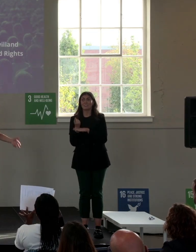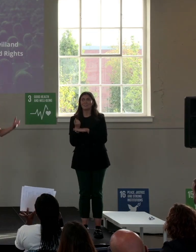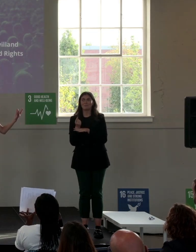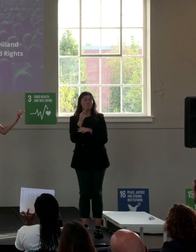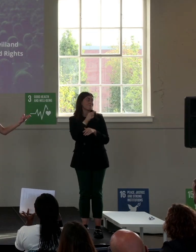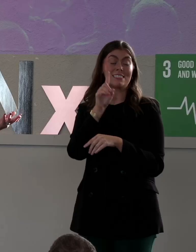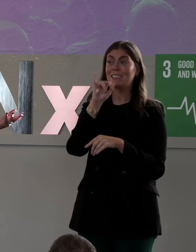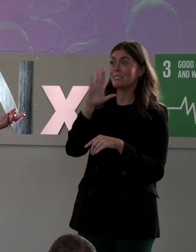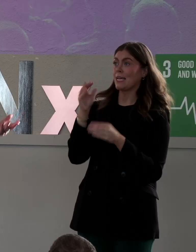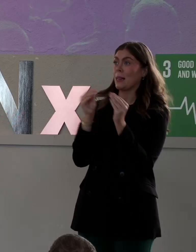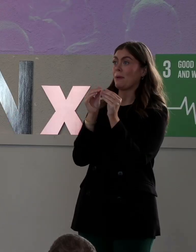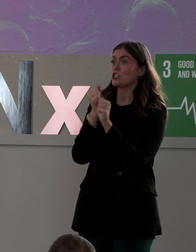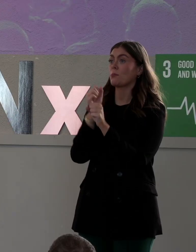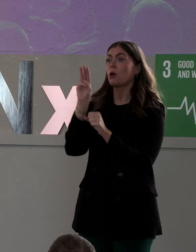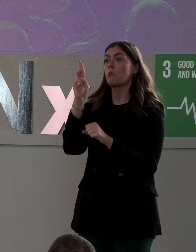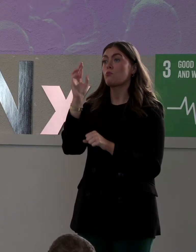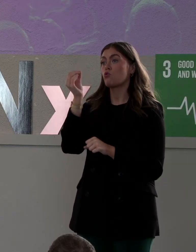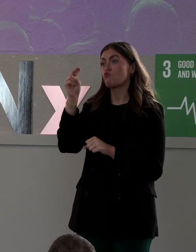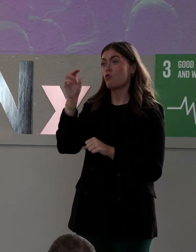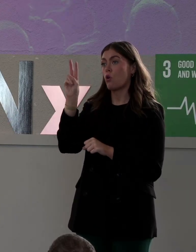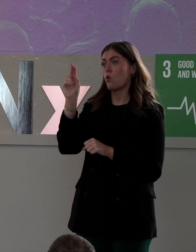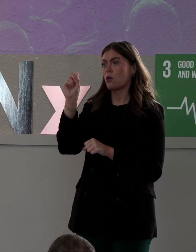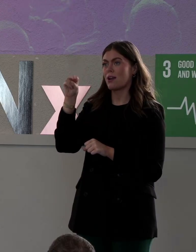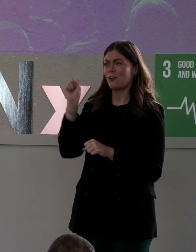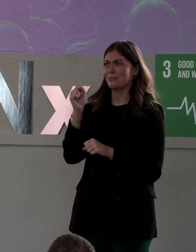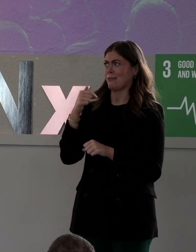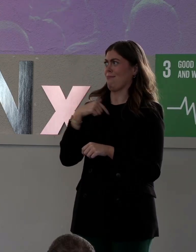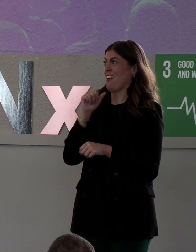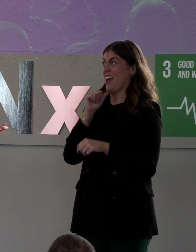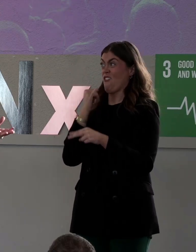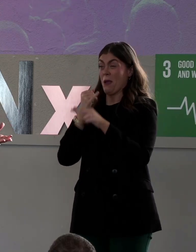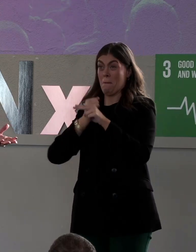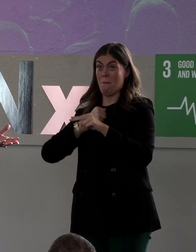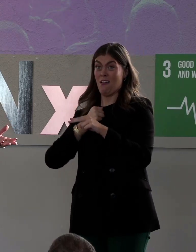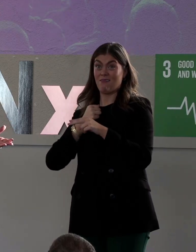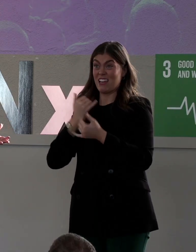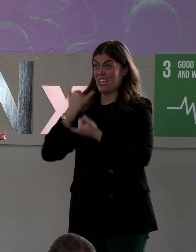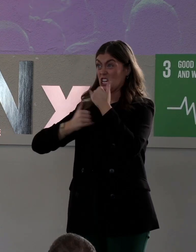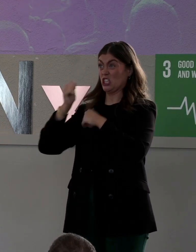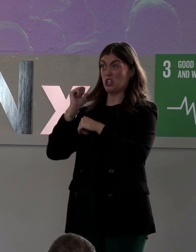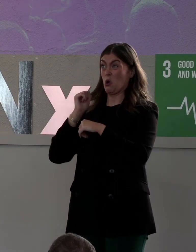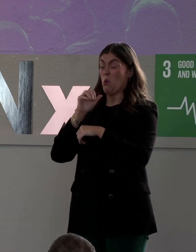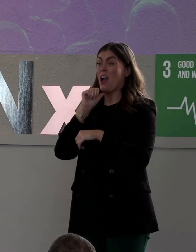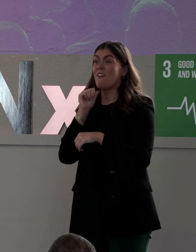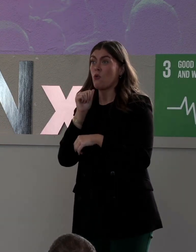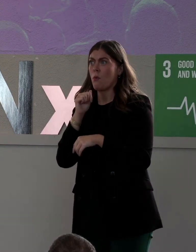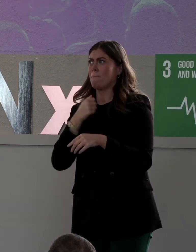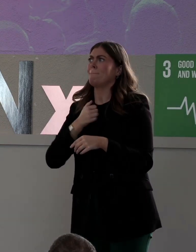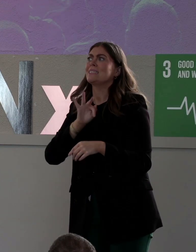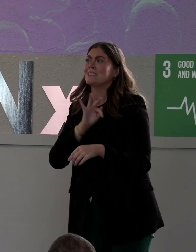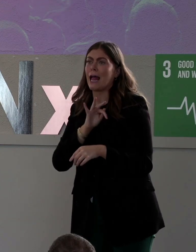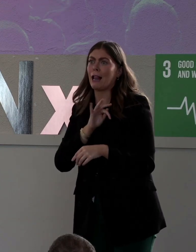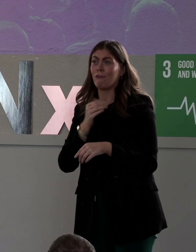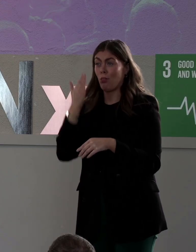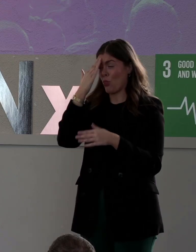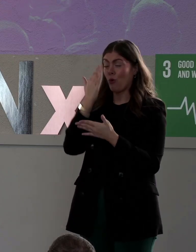You don't know what's in my day. He, him, they, them. I get it wrong. But if you